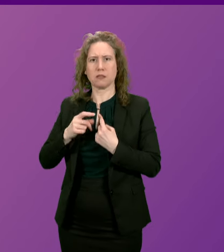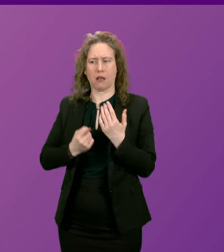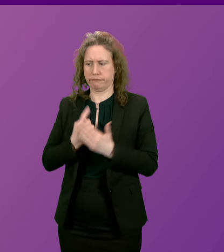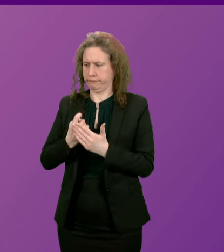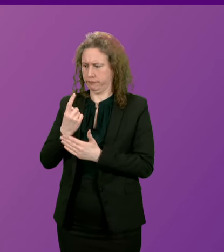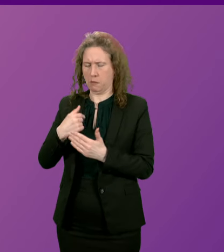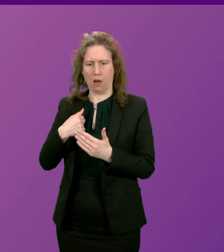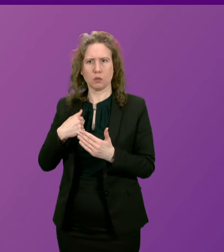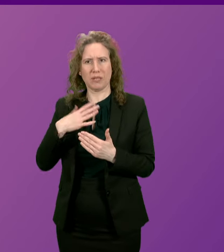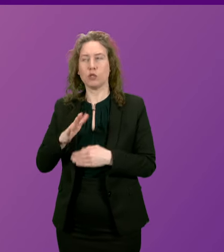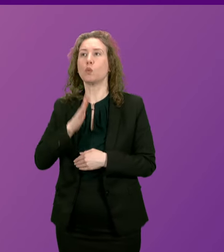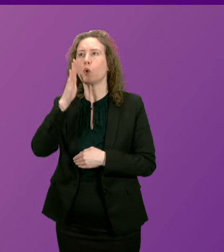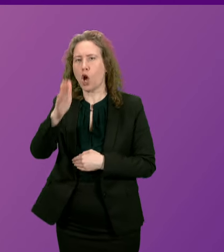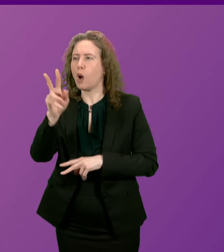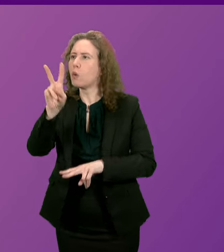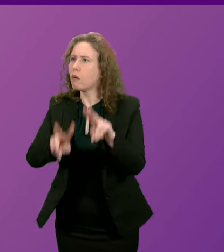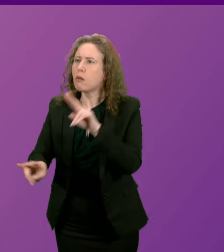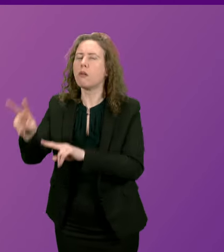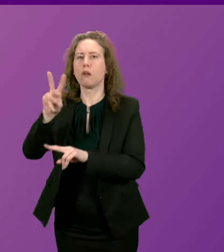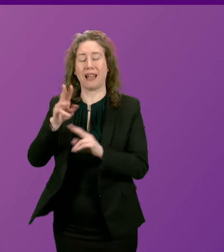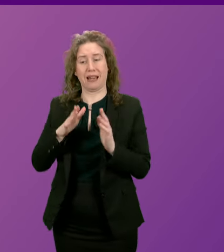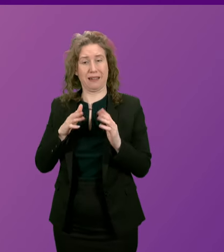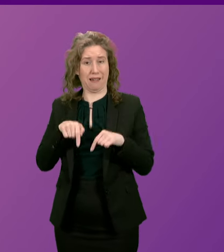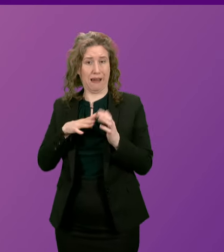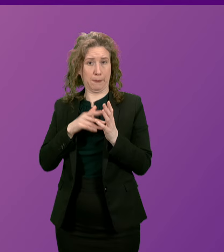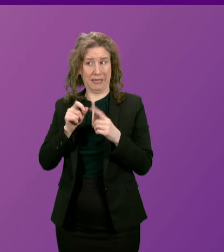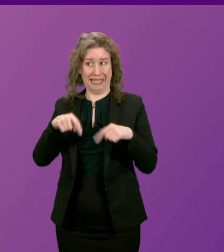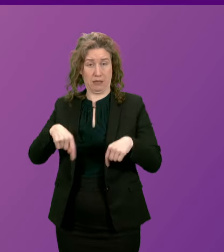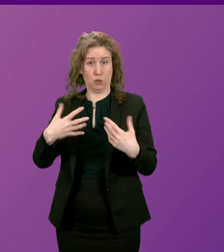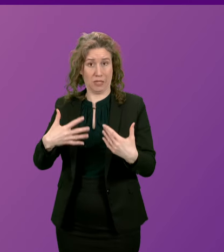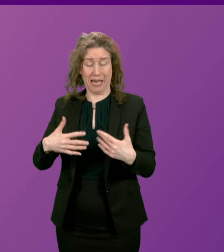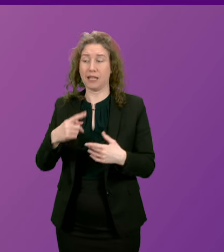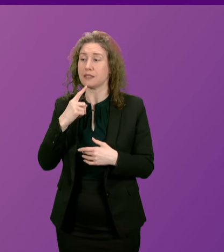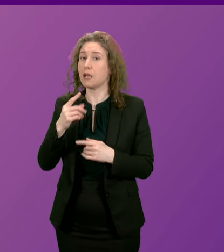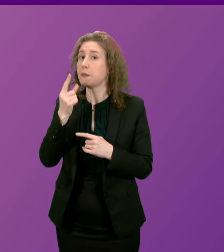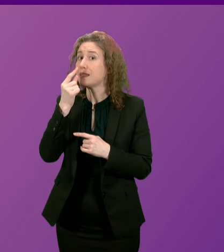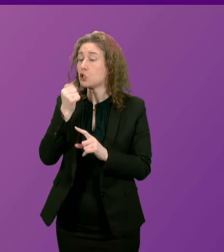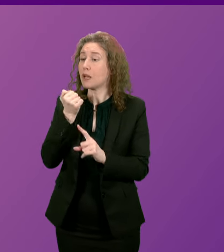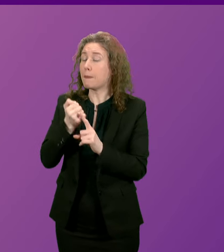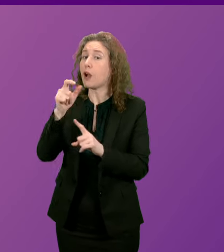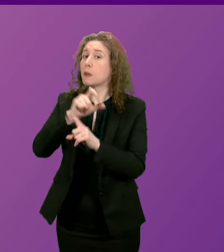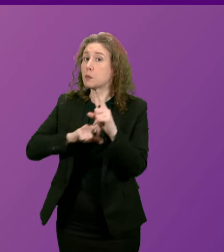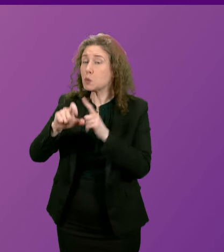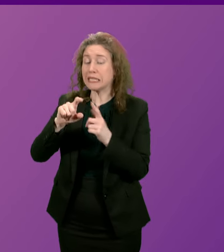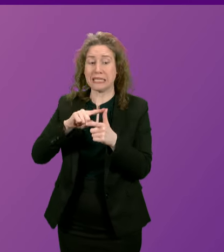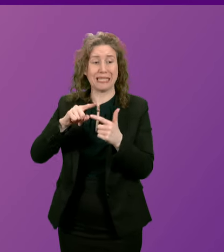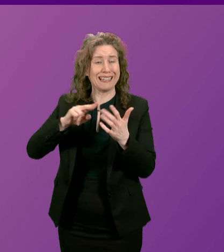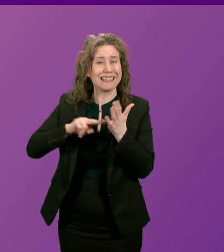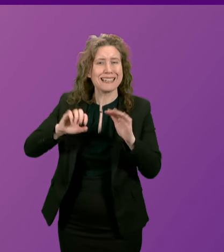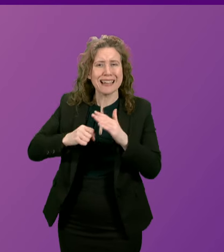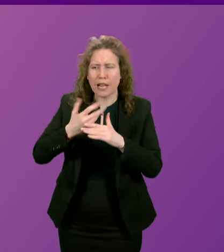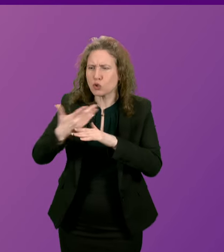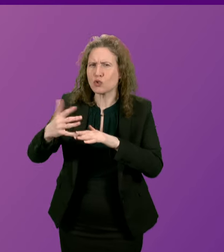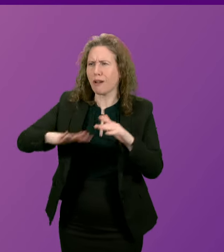forward for determinations and as our NPF4 makes abundantly clear potential impacts on communities nature and others